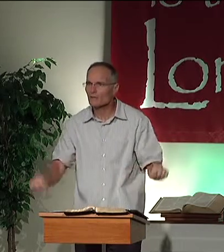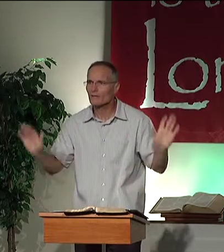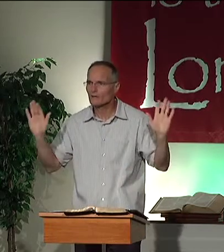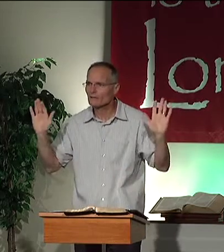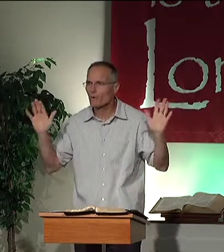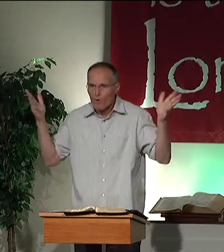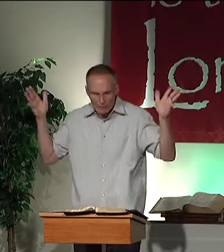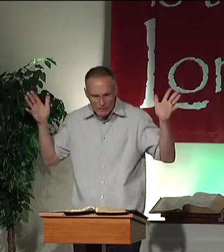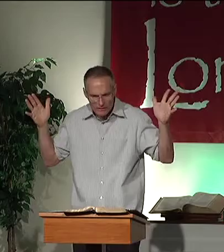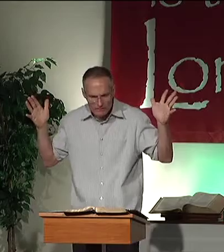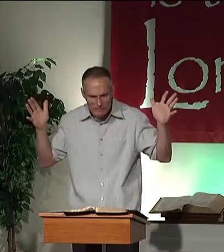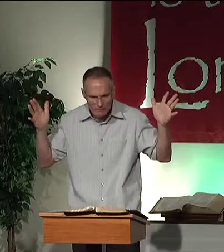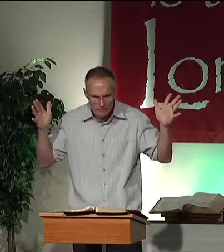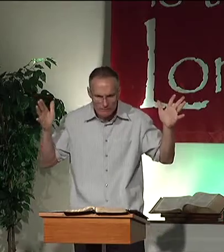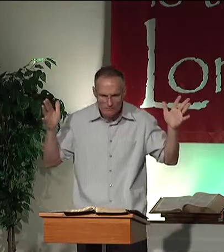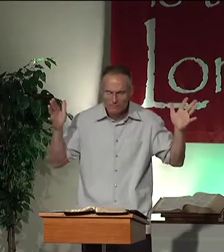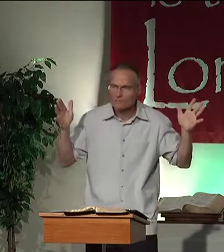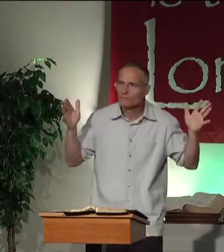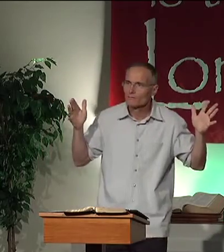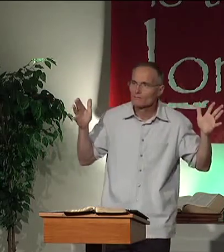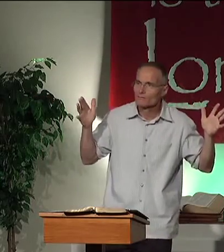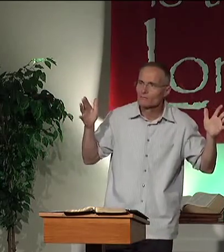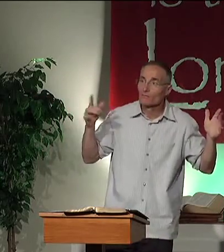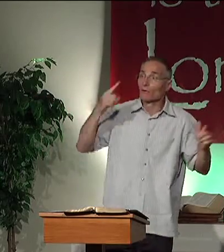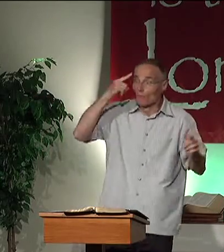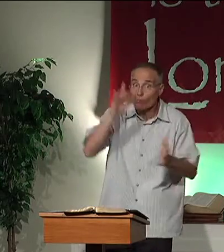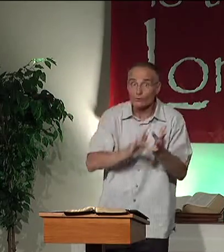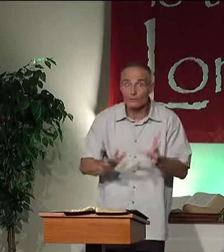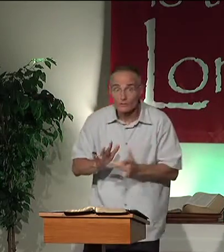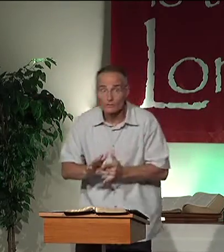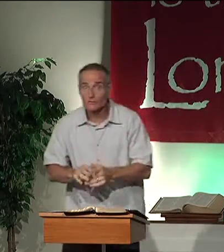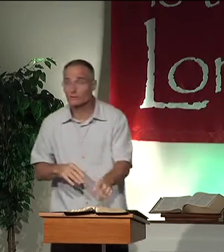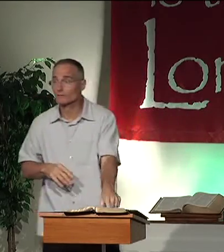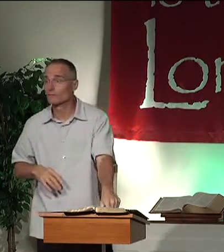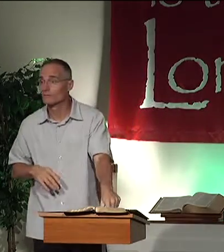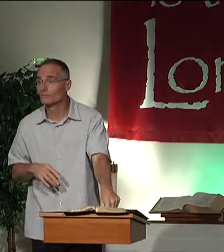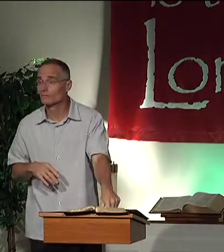They had sacrificed already for Jesus.